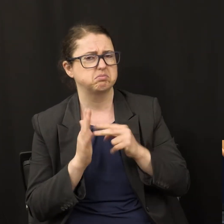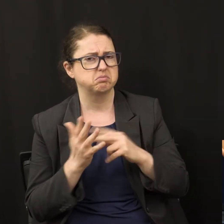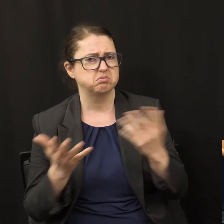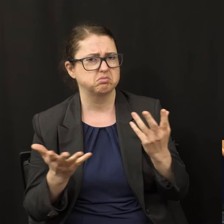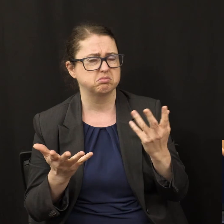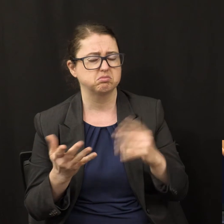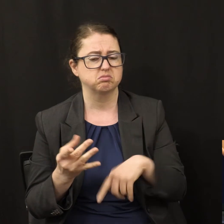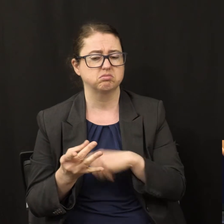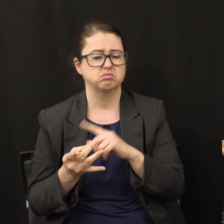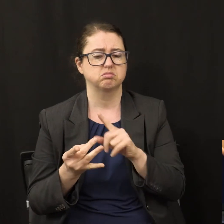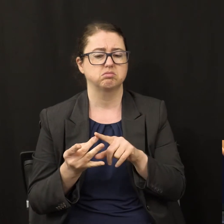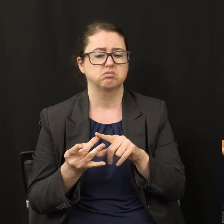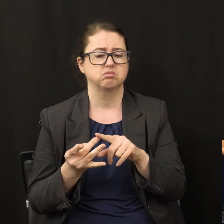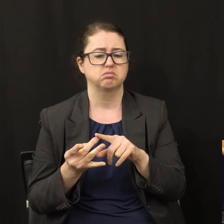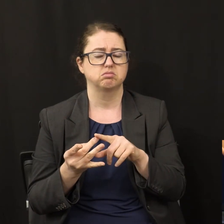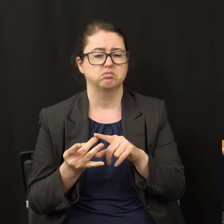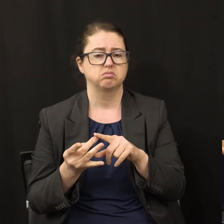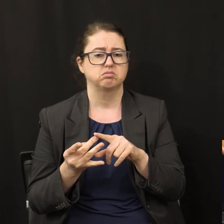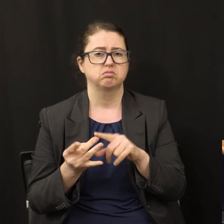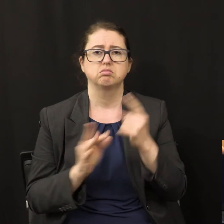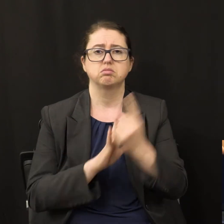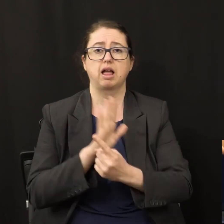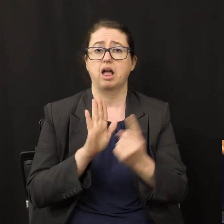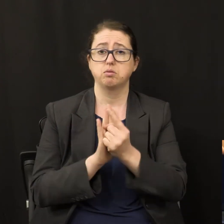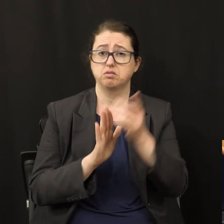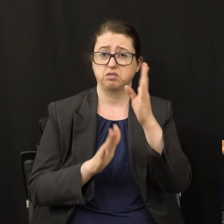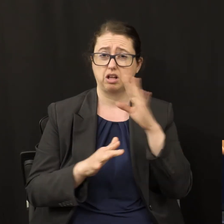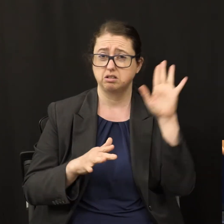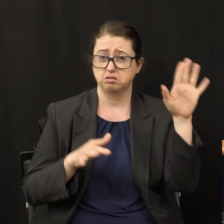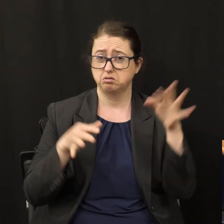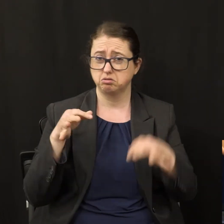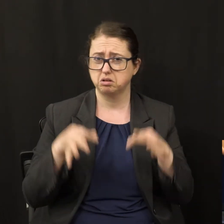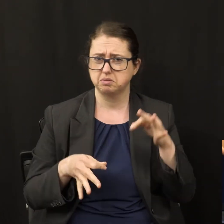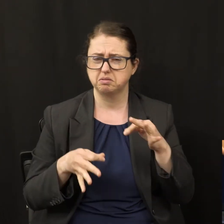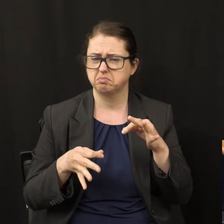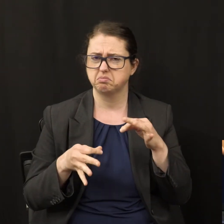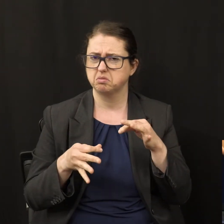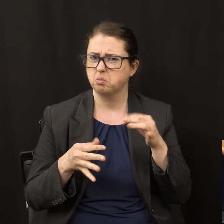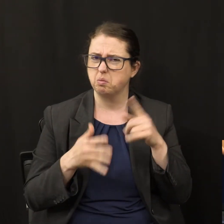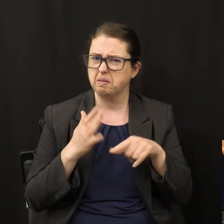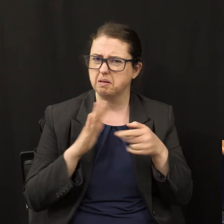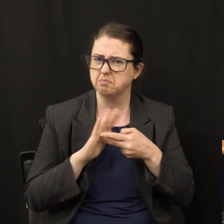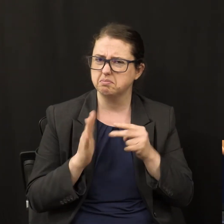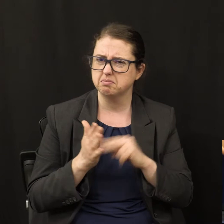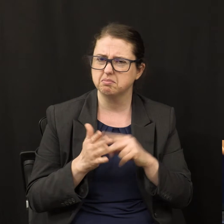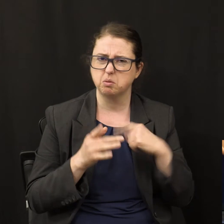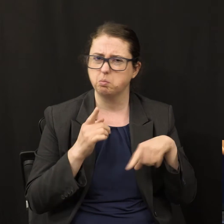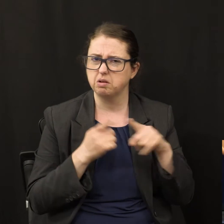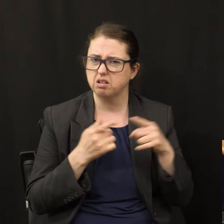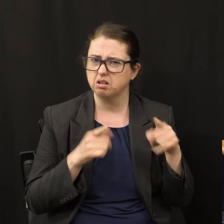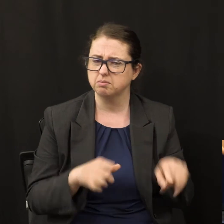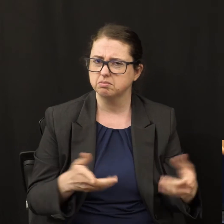and when is the hour of God's judgment? What does it mean to worship the creator?